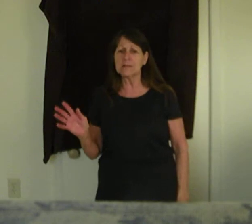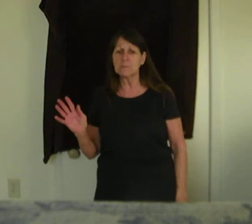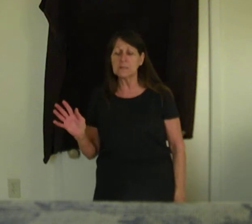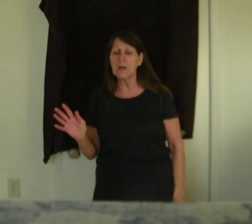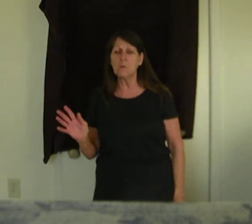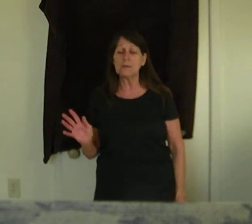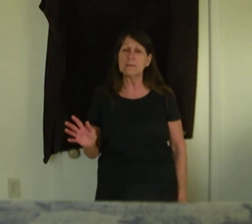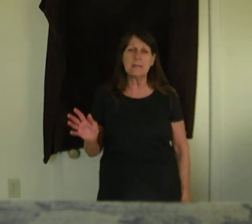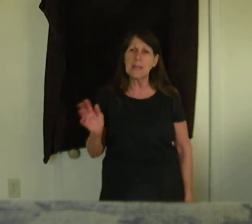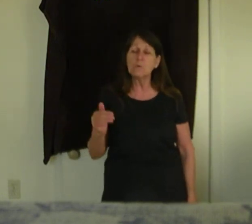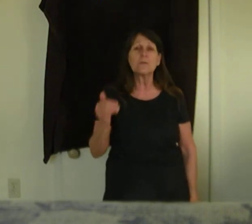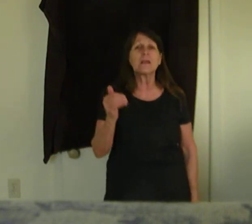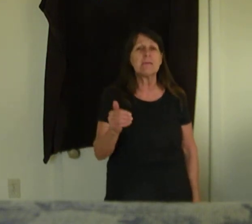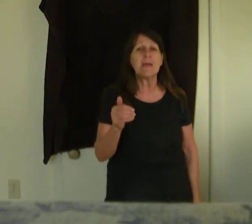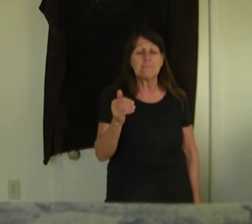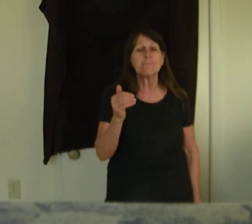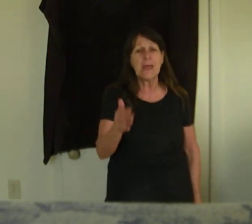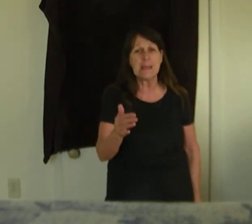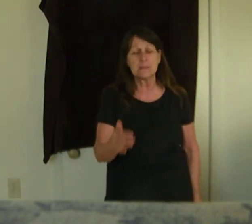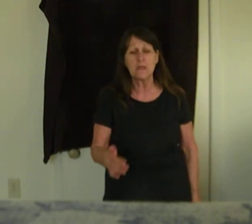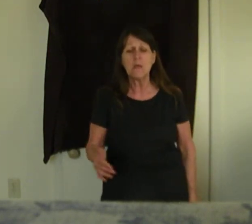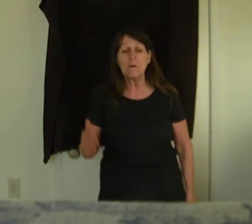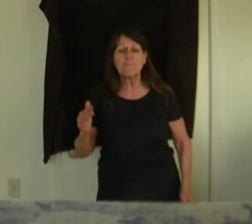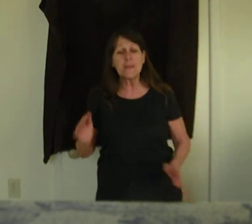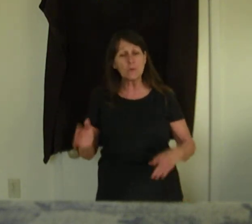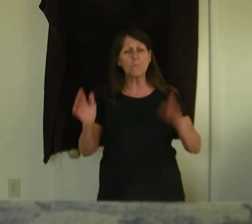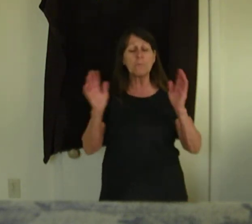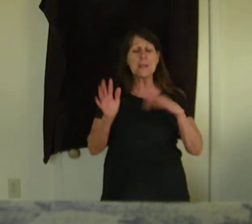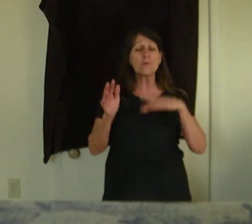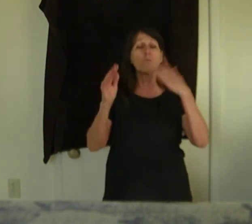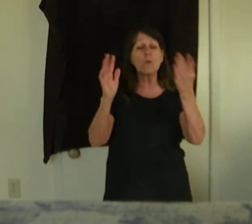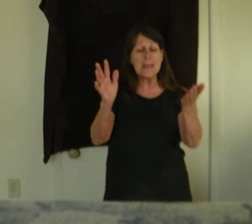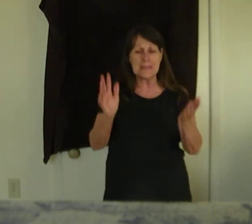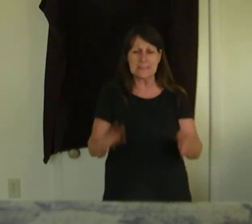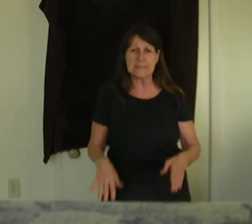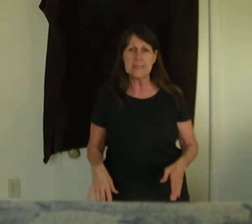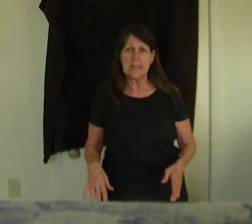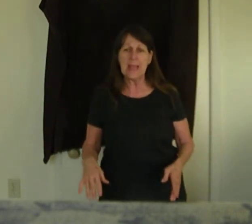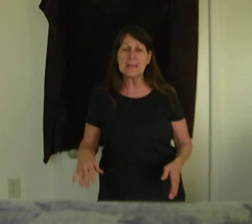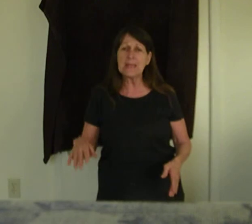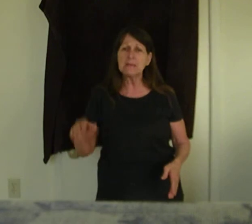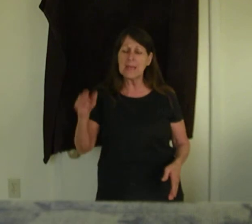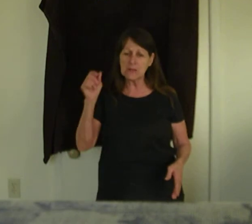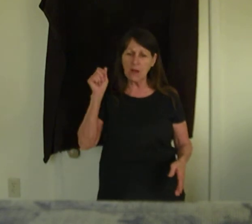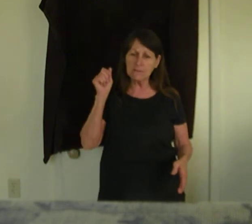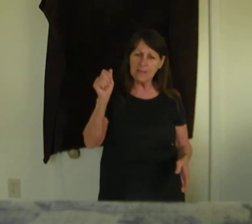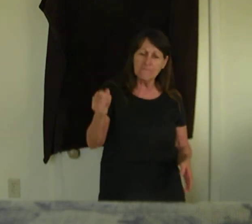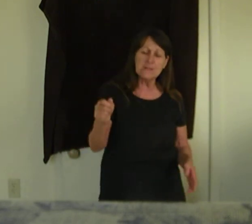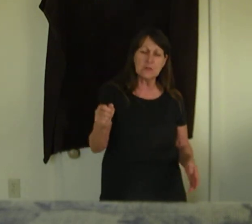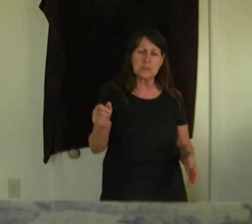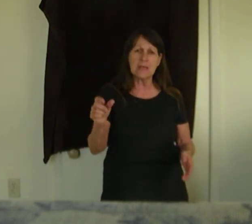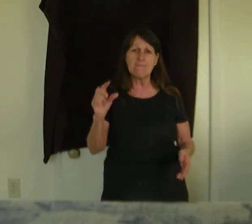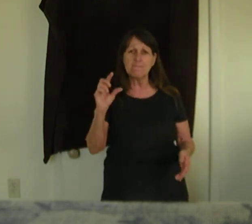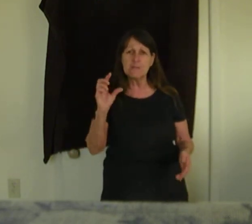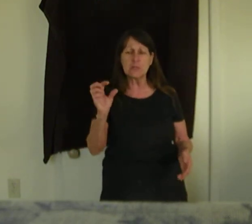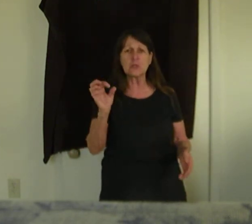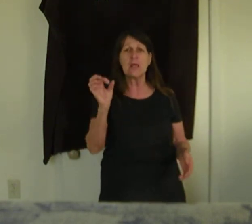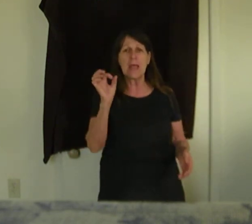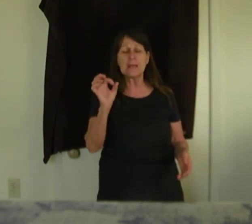I'm going to go. And he would not have had faith. But Peter went and he caught that fish. And that fish had a